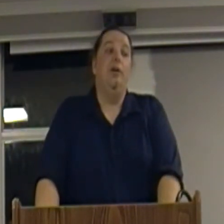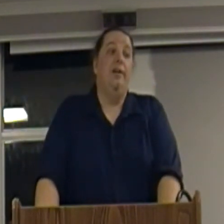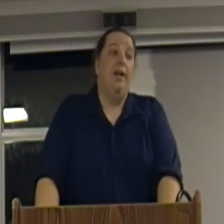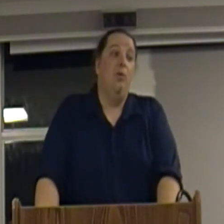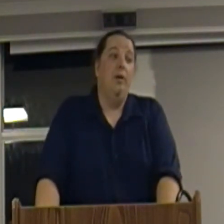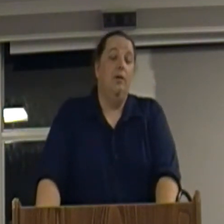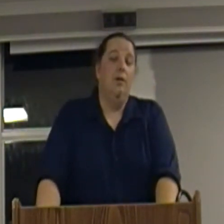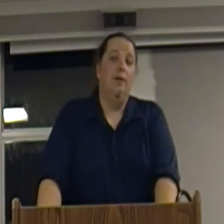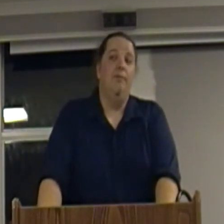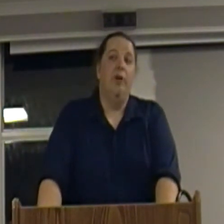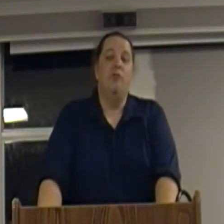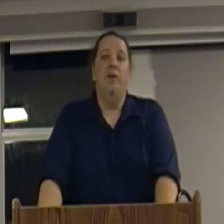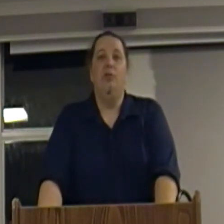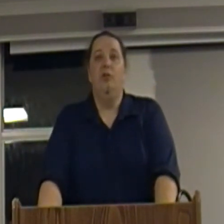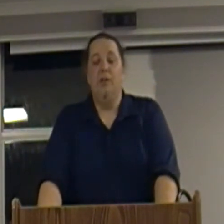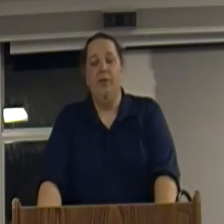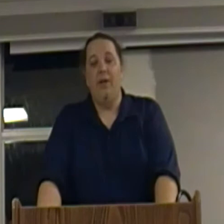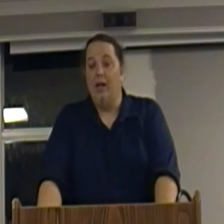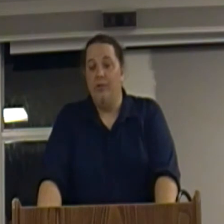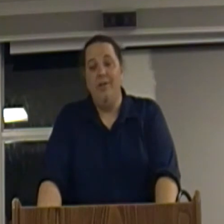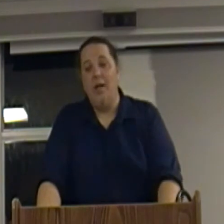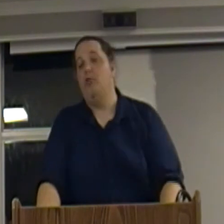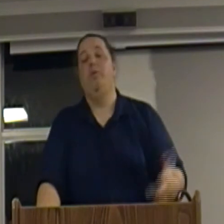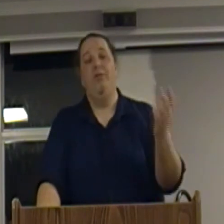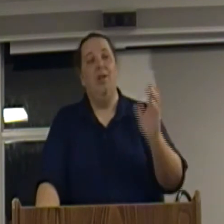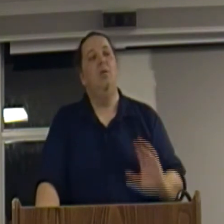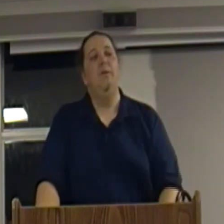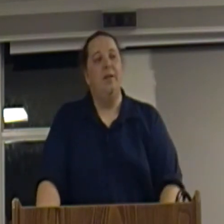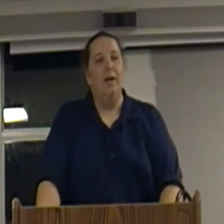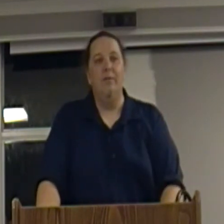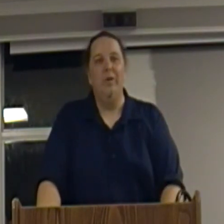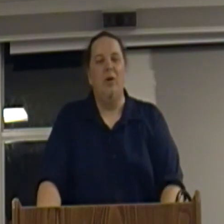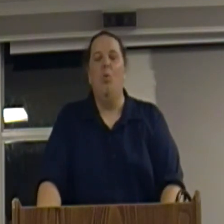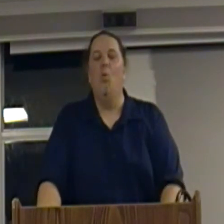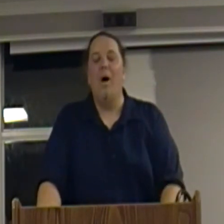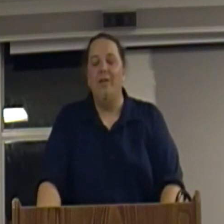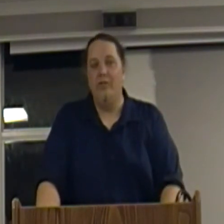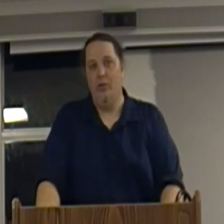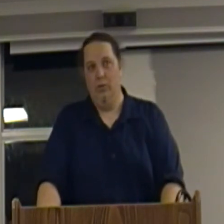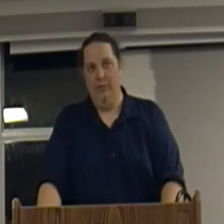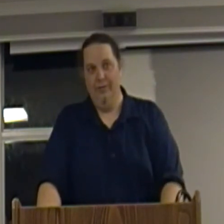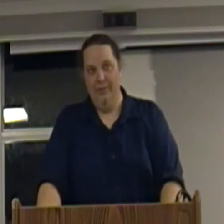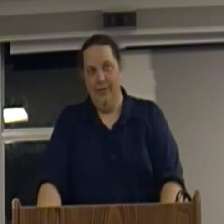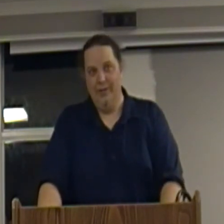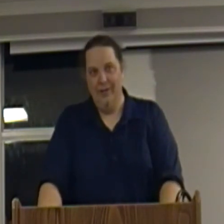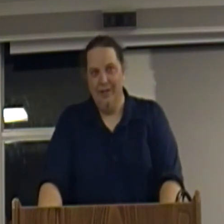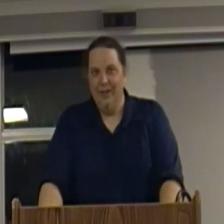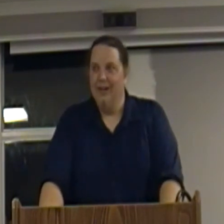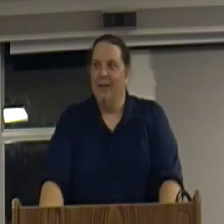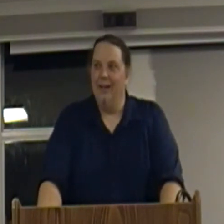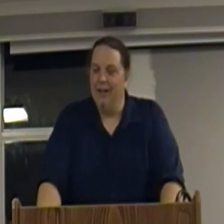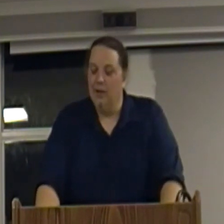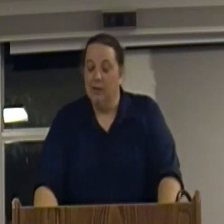started to get it when a French minister took him aside and said, yes, we see it can be done. We don't want to. You know.